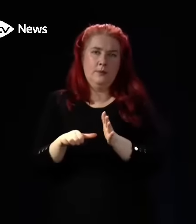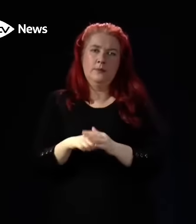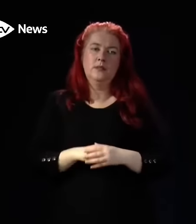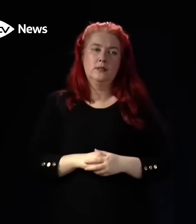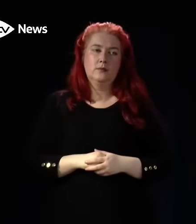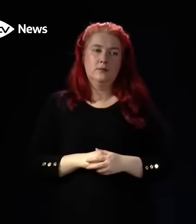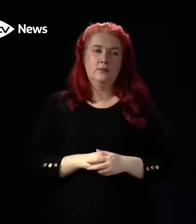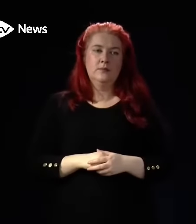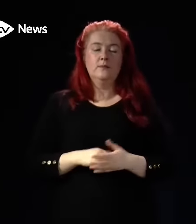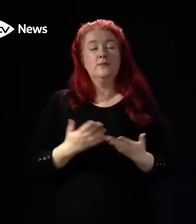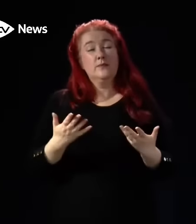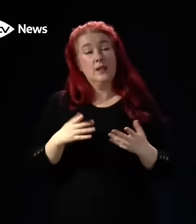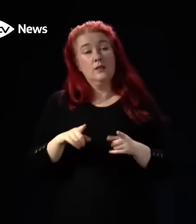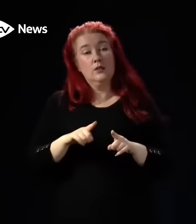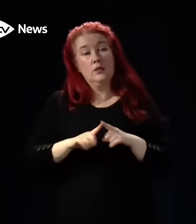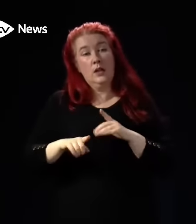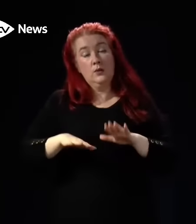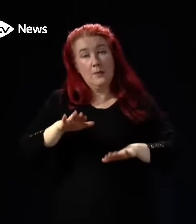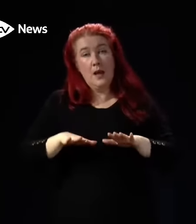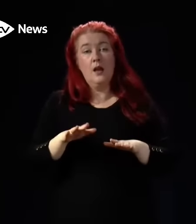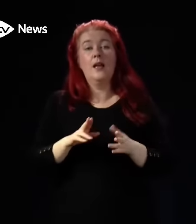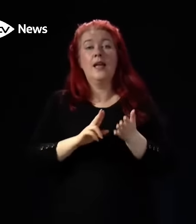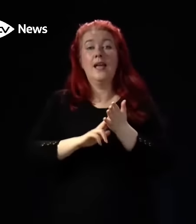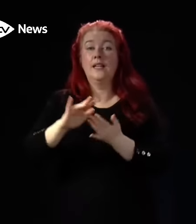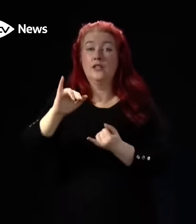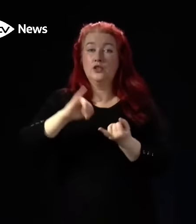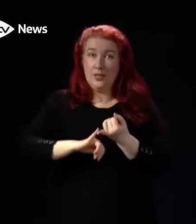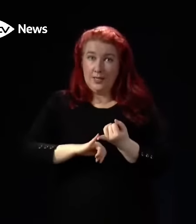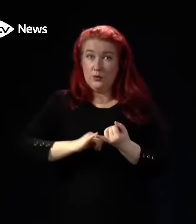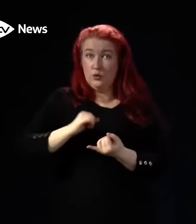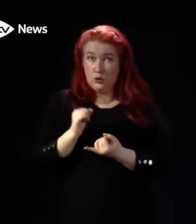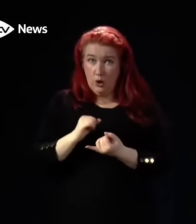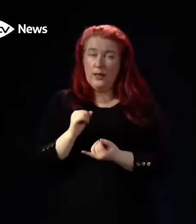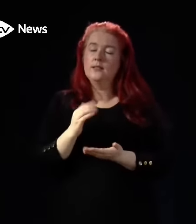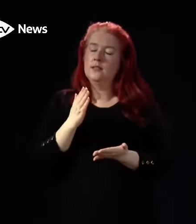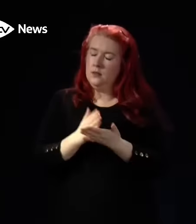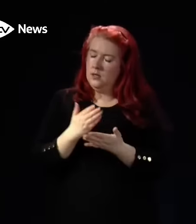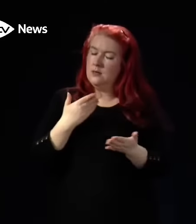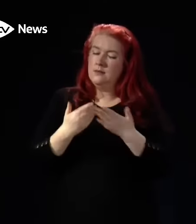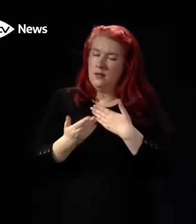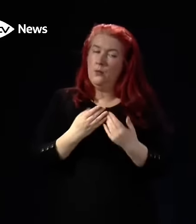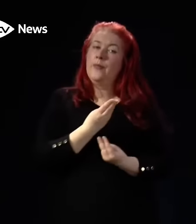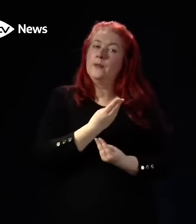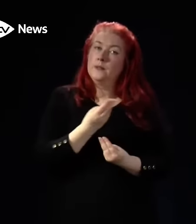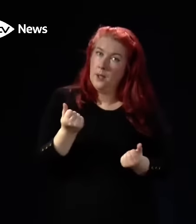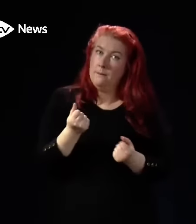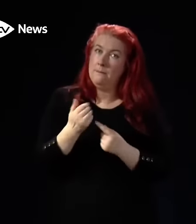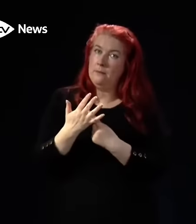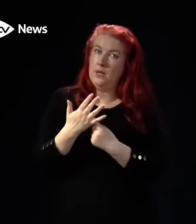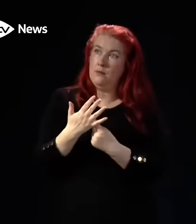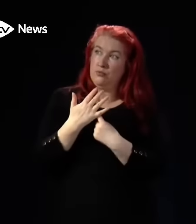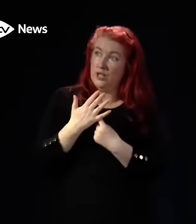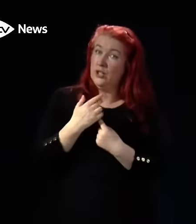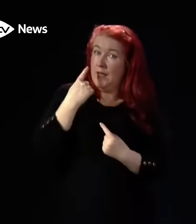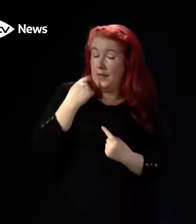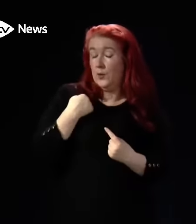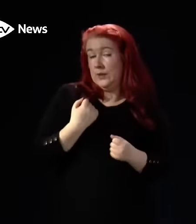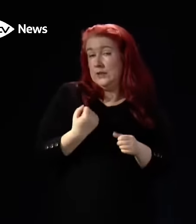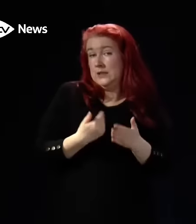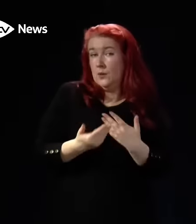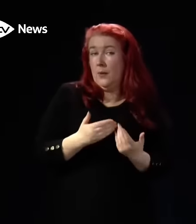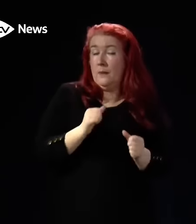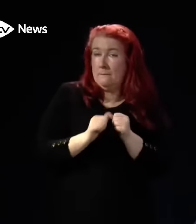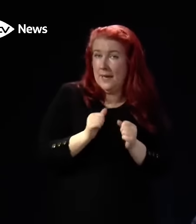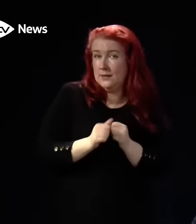and I stress only in a relative sense, NHS Scotland is dealing with some of these pressures in a better way than we would